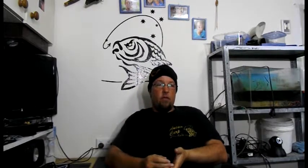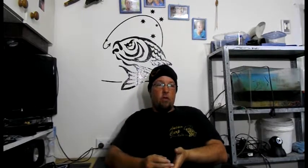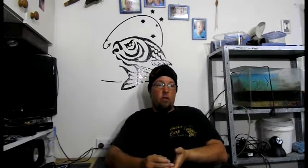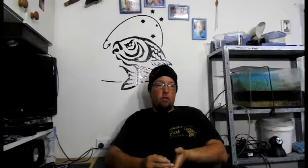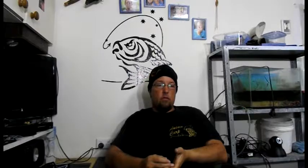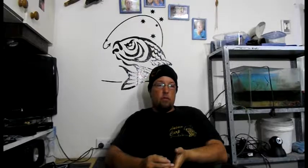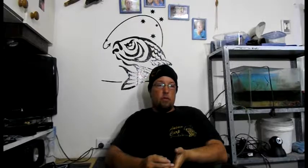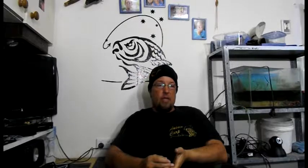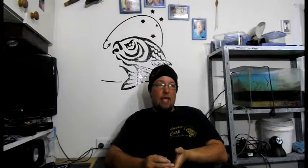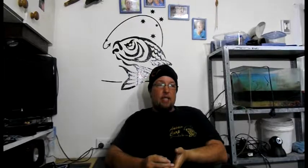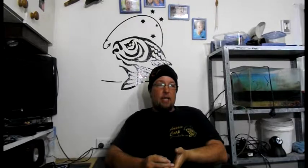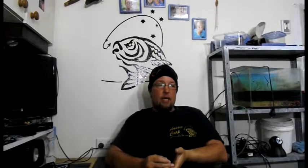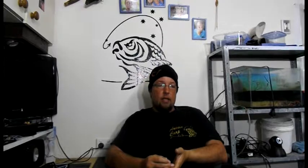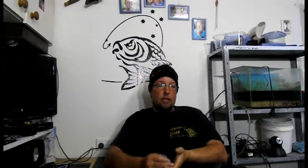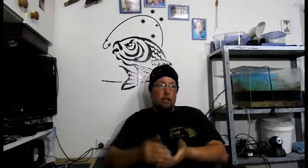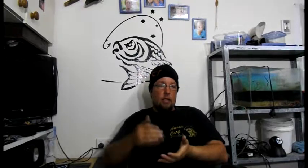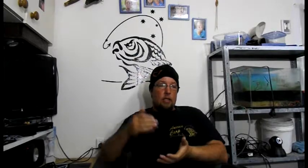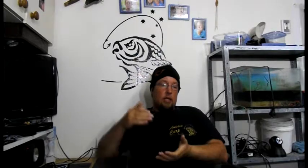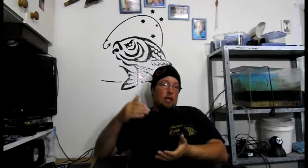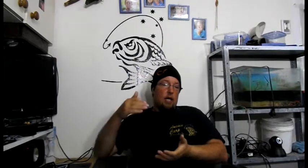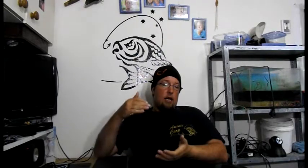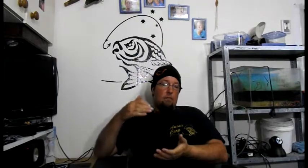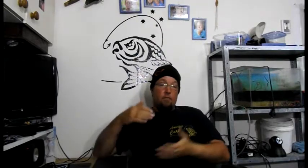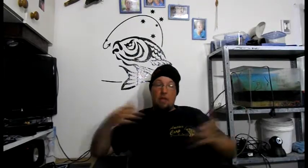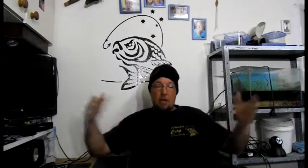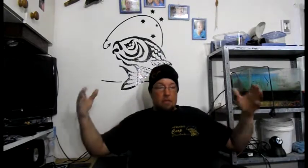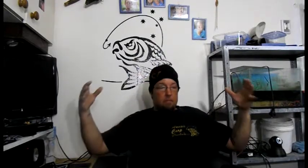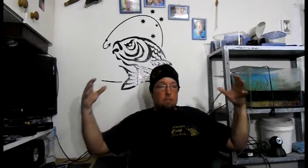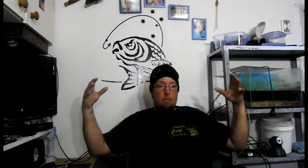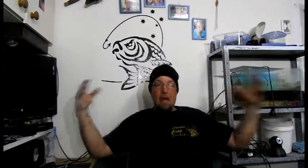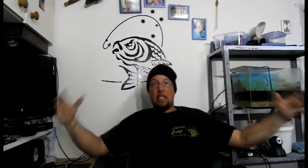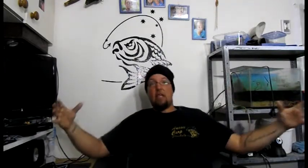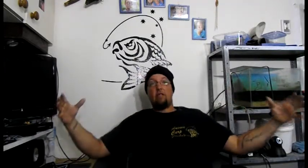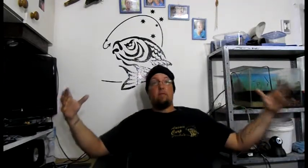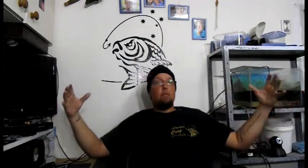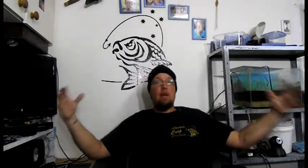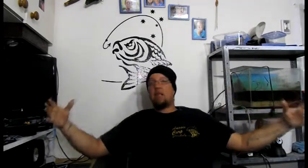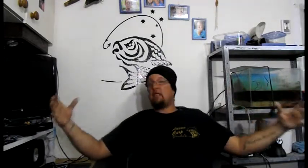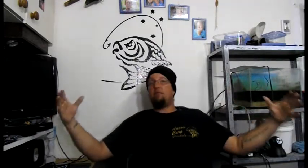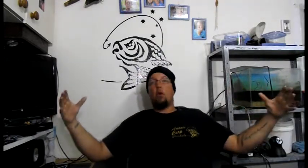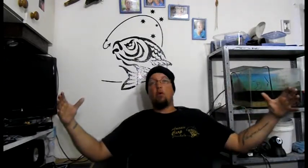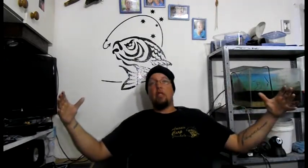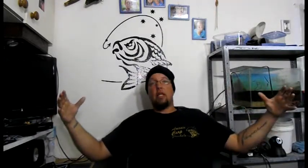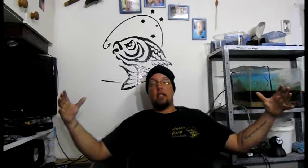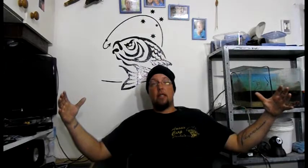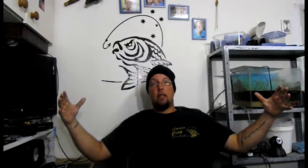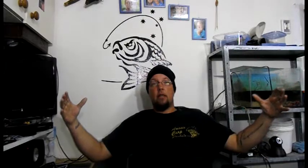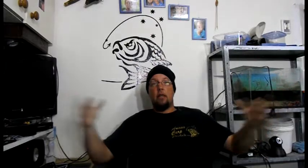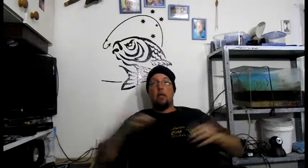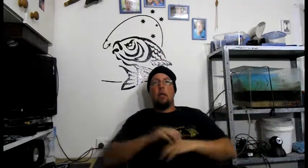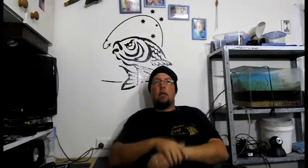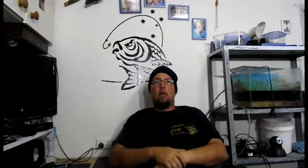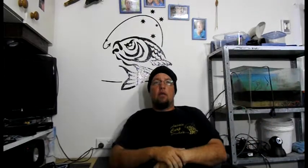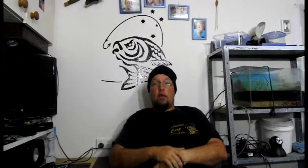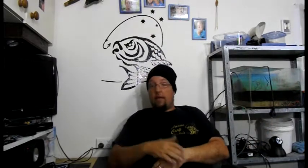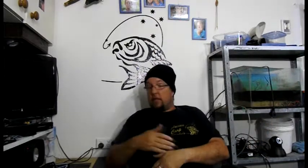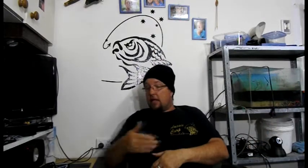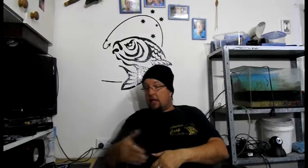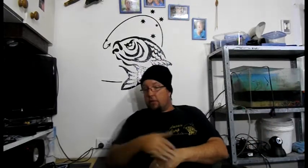got the Regatta Centre. There's massive, massive ponds out there. Even though they do